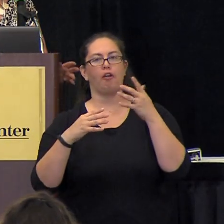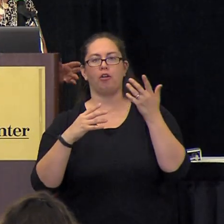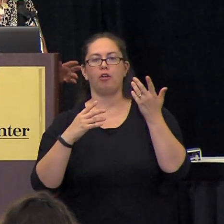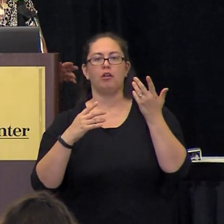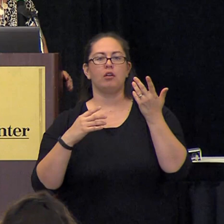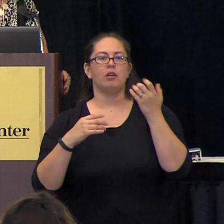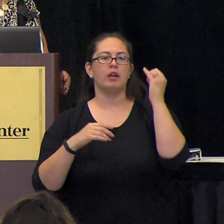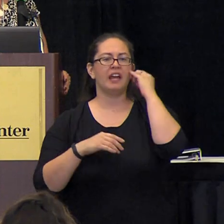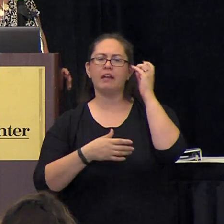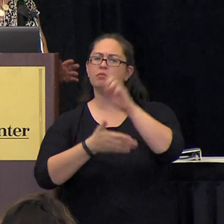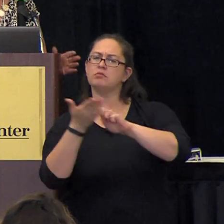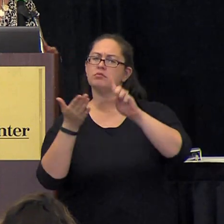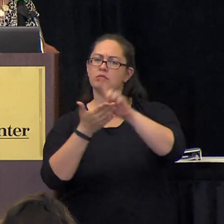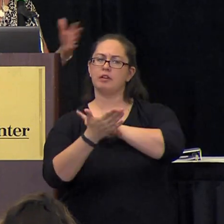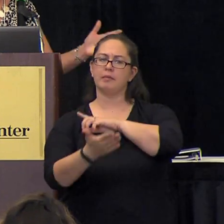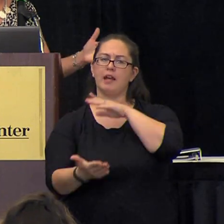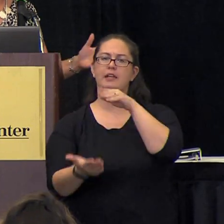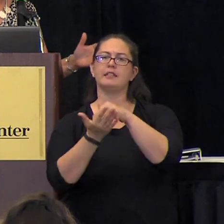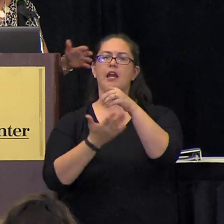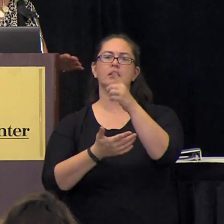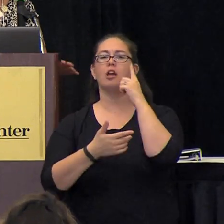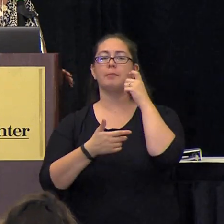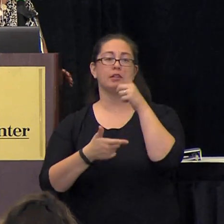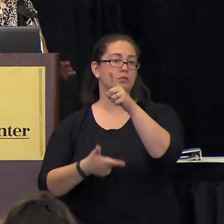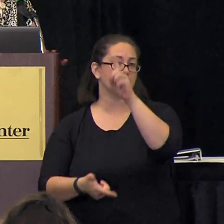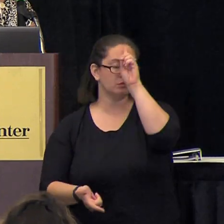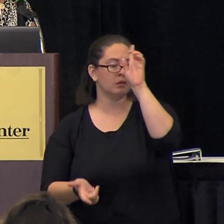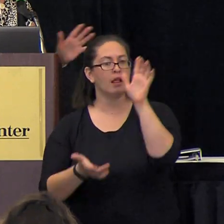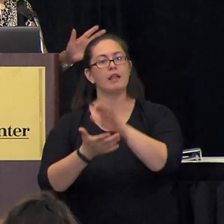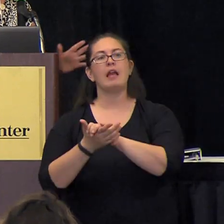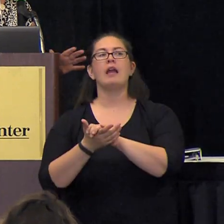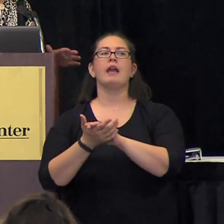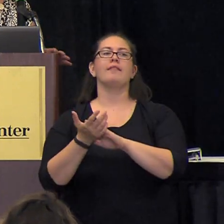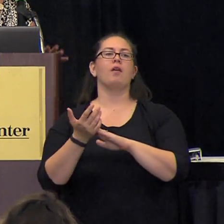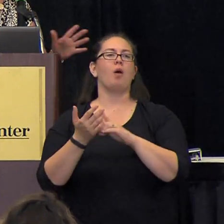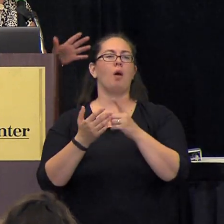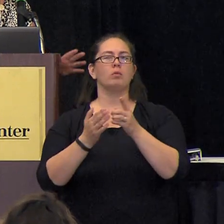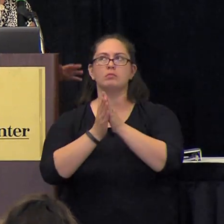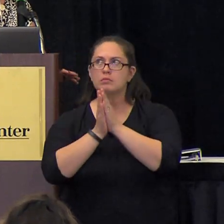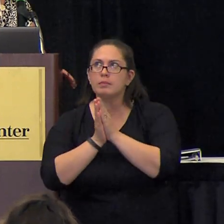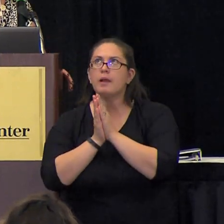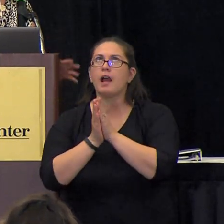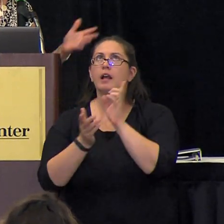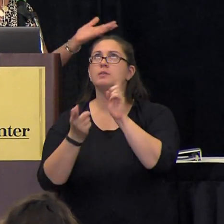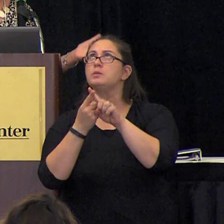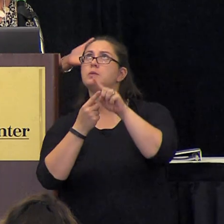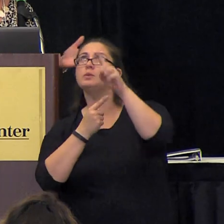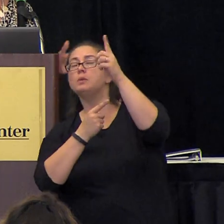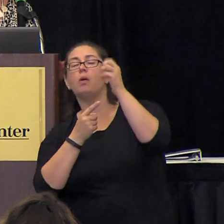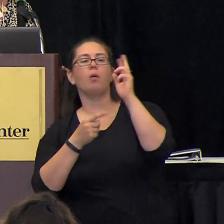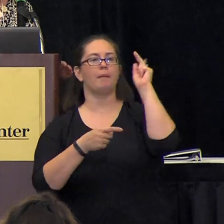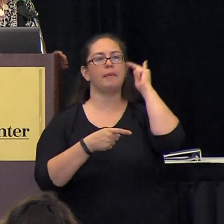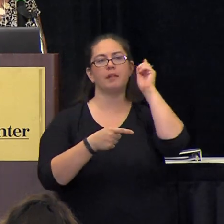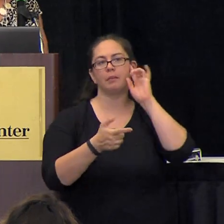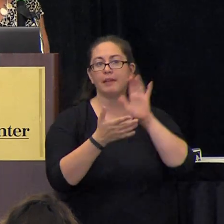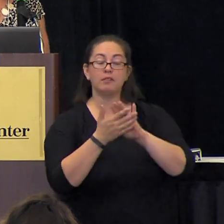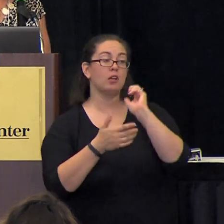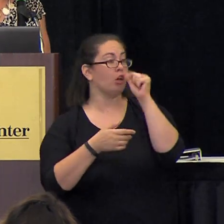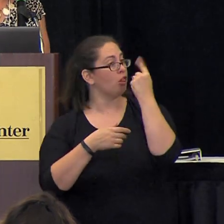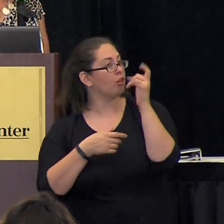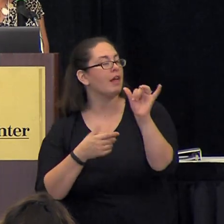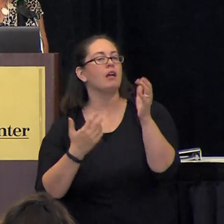you were being discriminated against because of who you believe in or or who you pray to or your political beliefs or what you look like